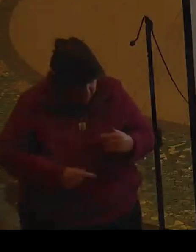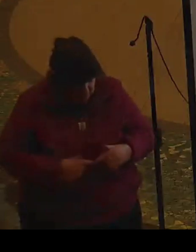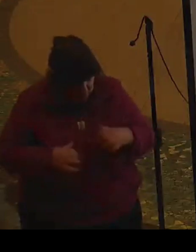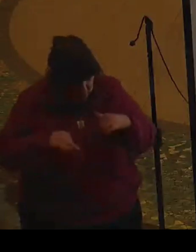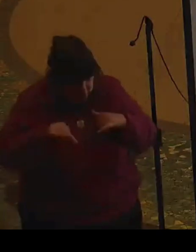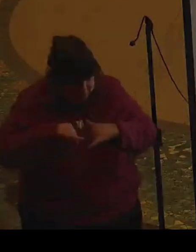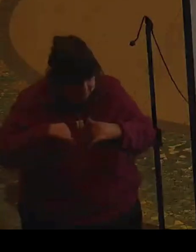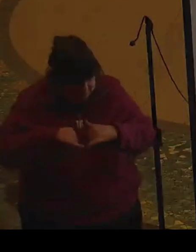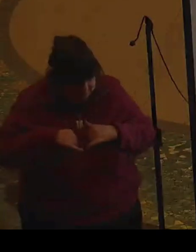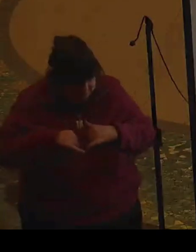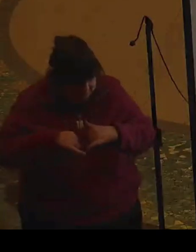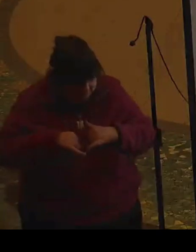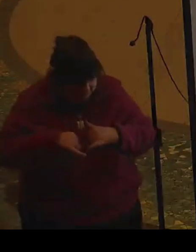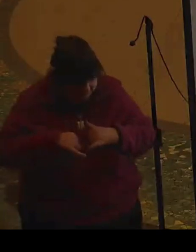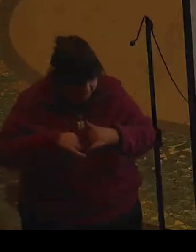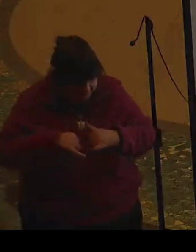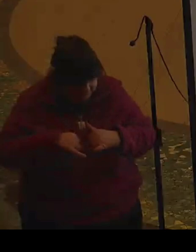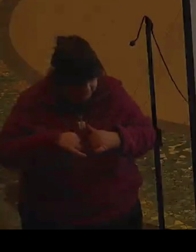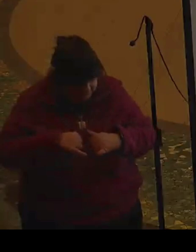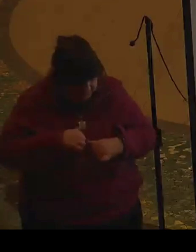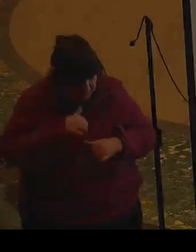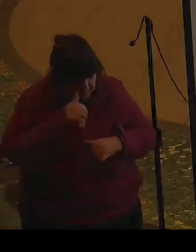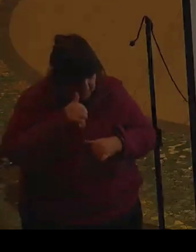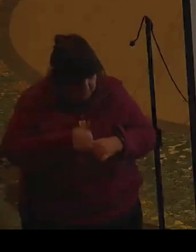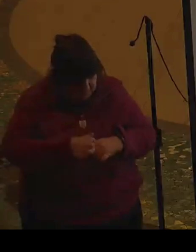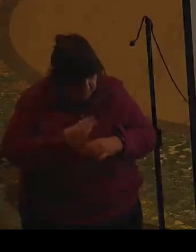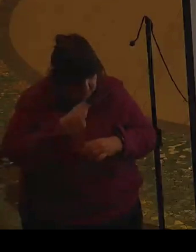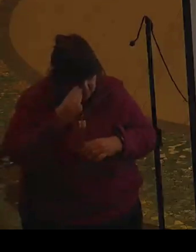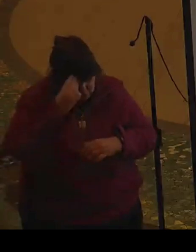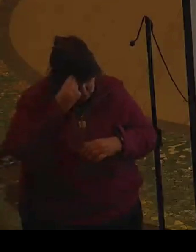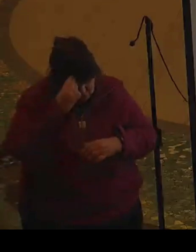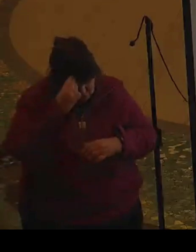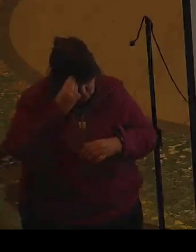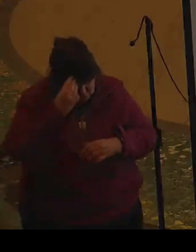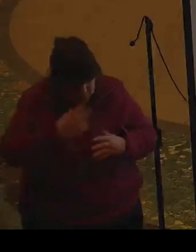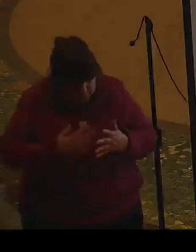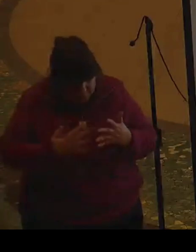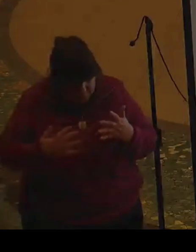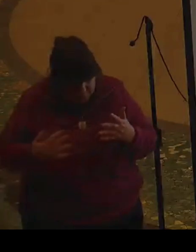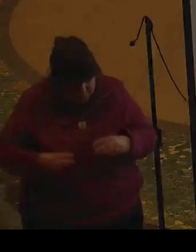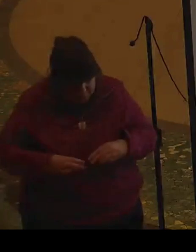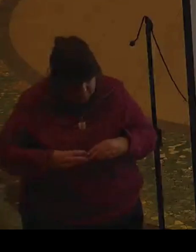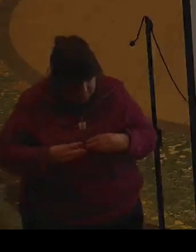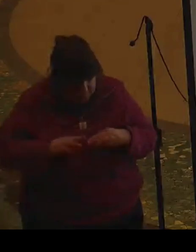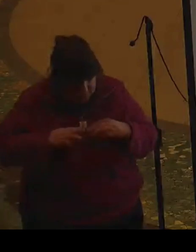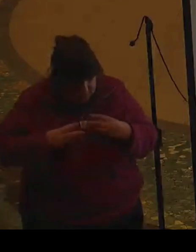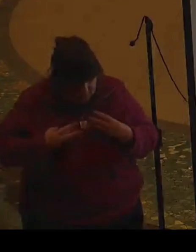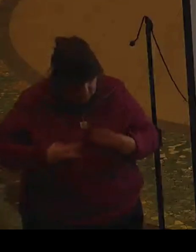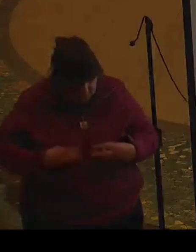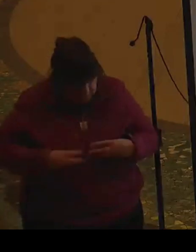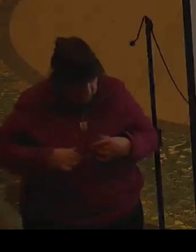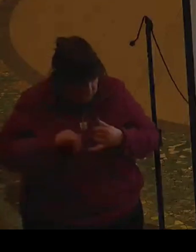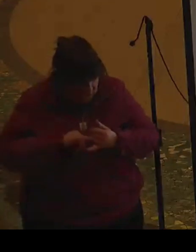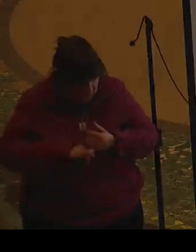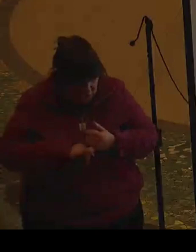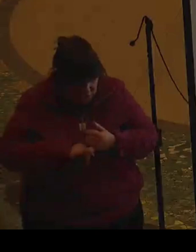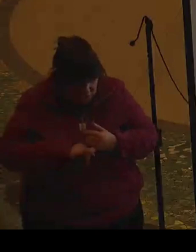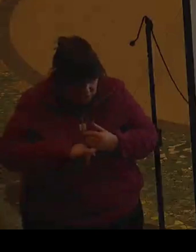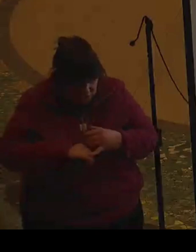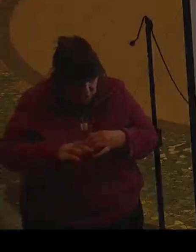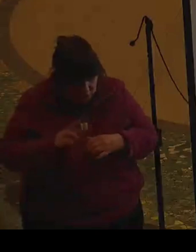and all the businesses. A baba and her many women